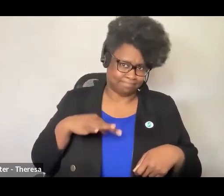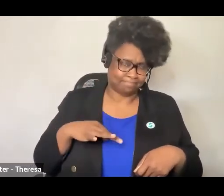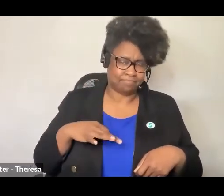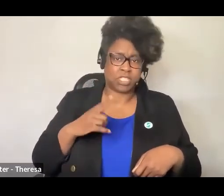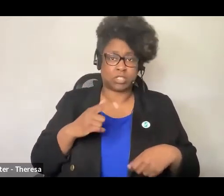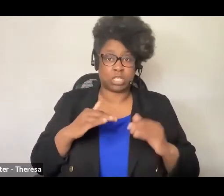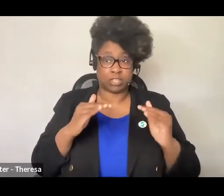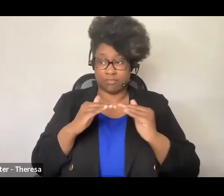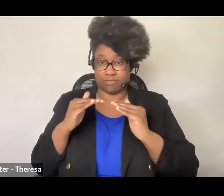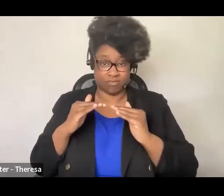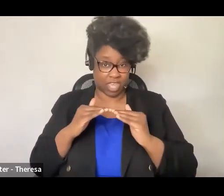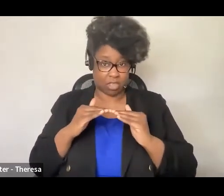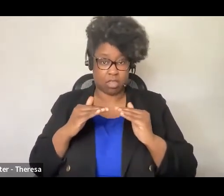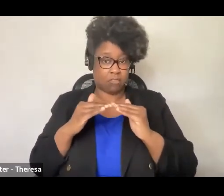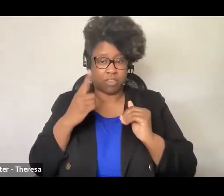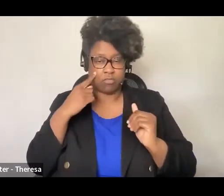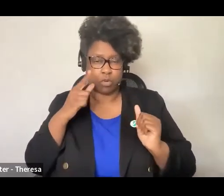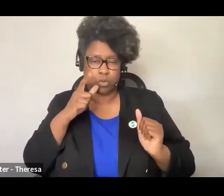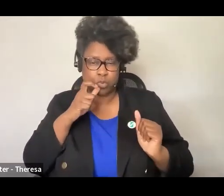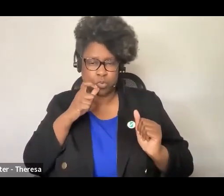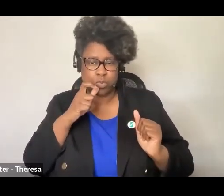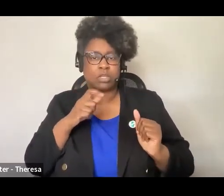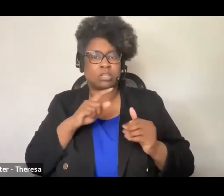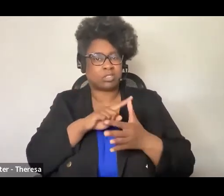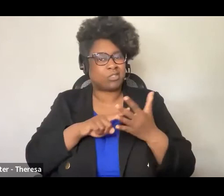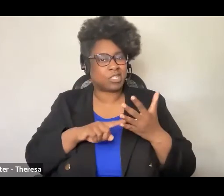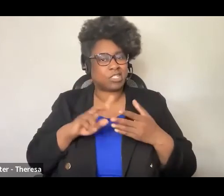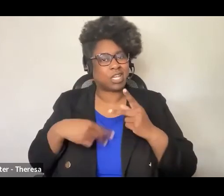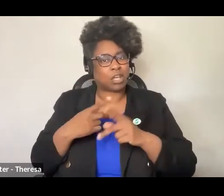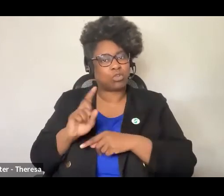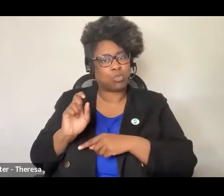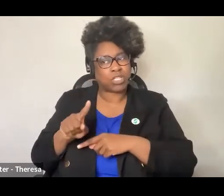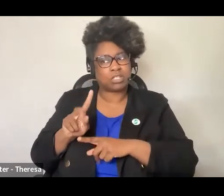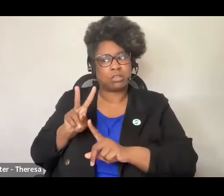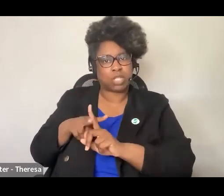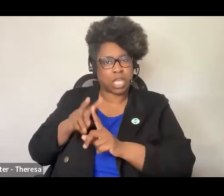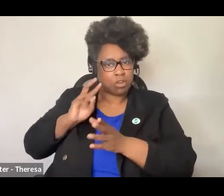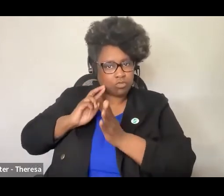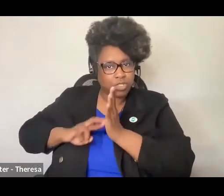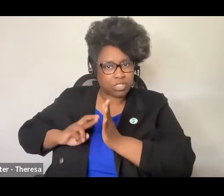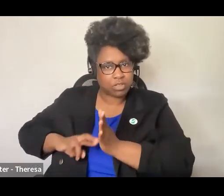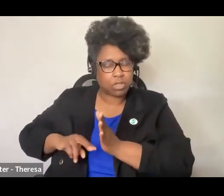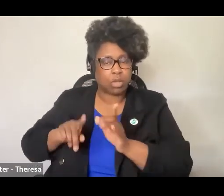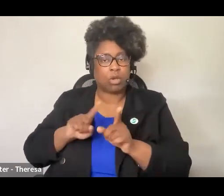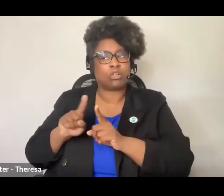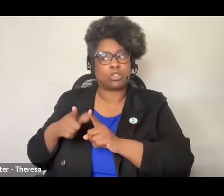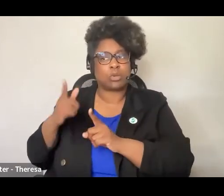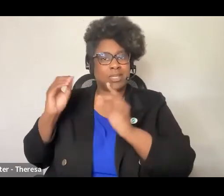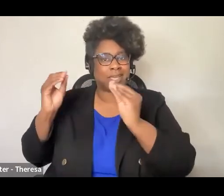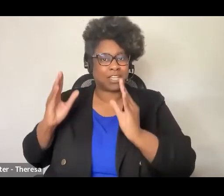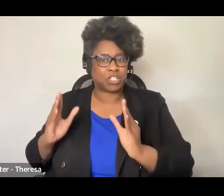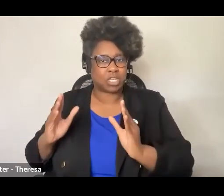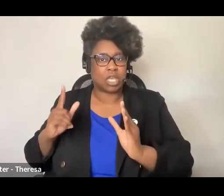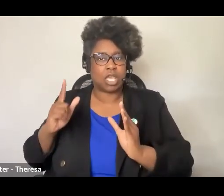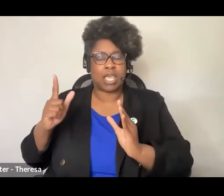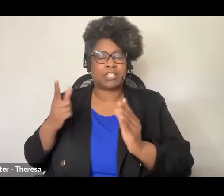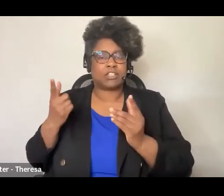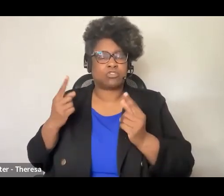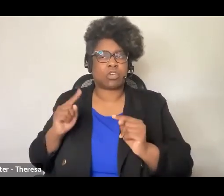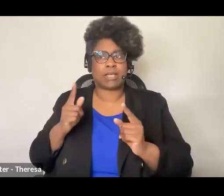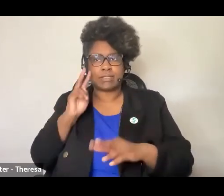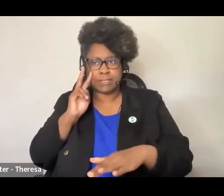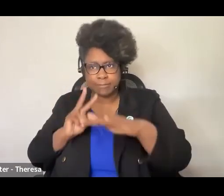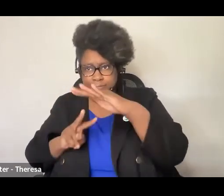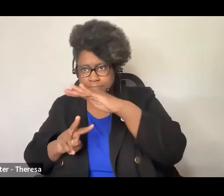In our work, we argue that these kinds of questions could be applied not only for research, but also by educators and schools as they're seeking a path forward for